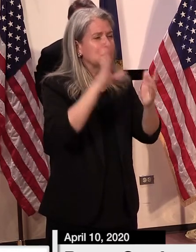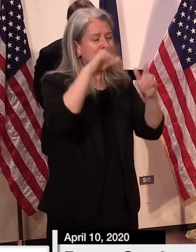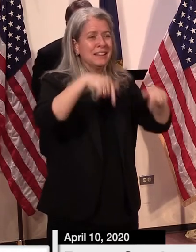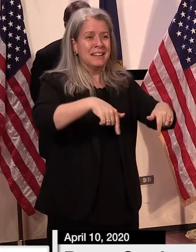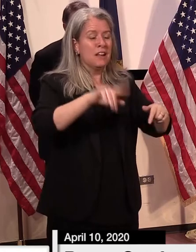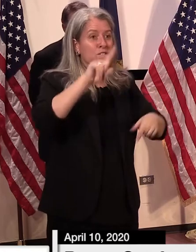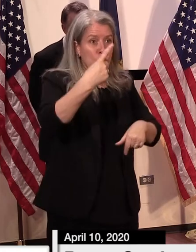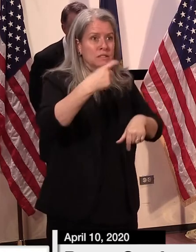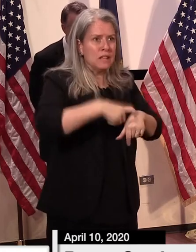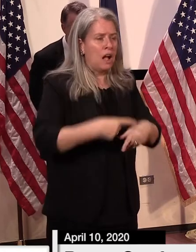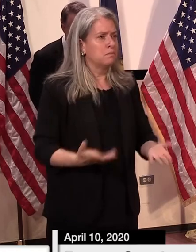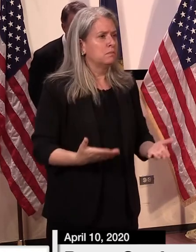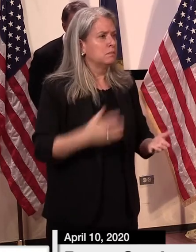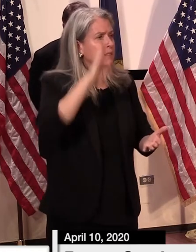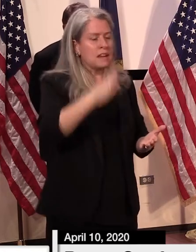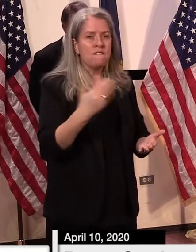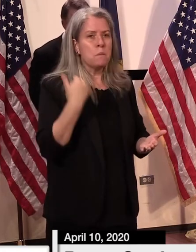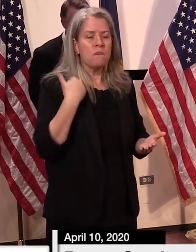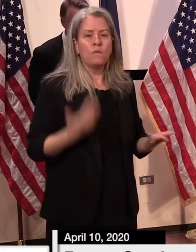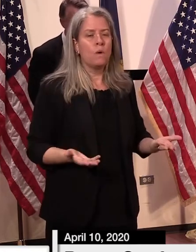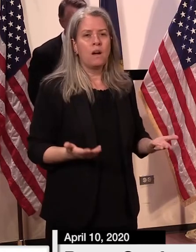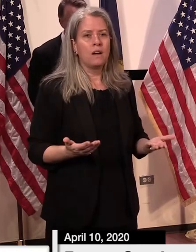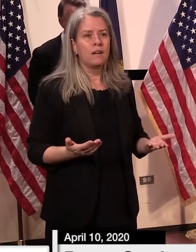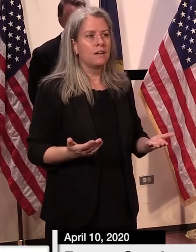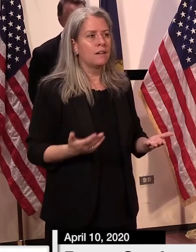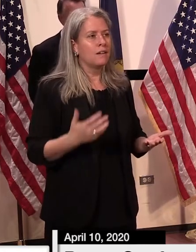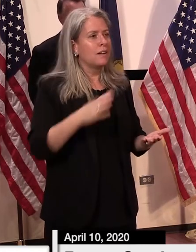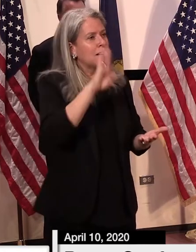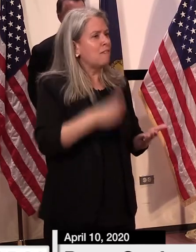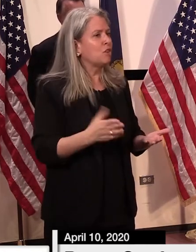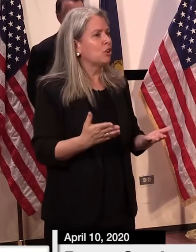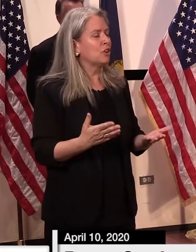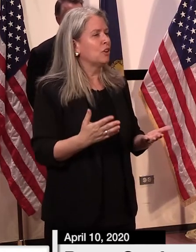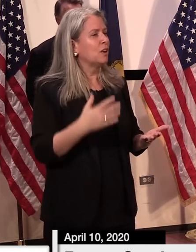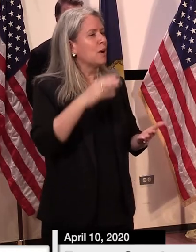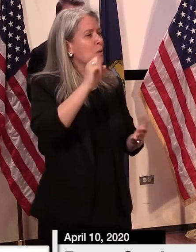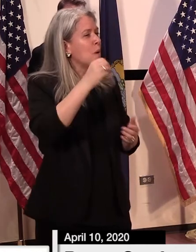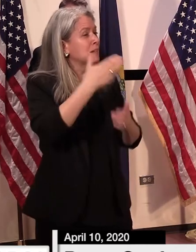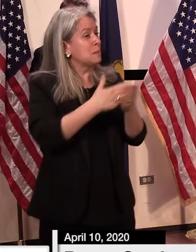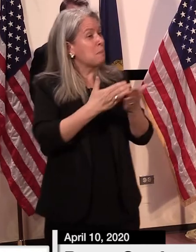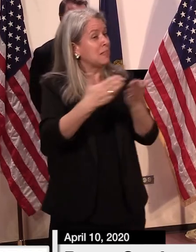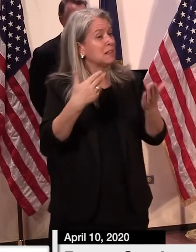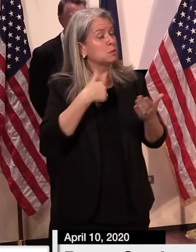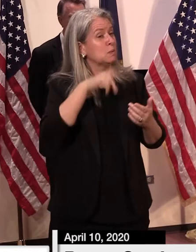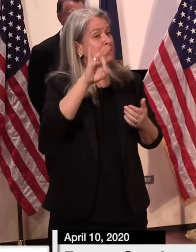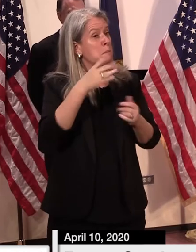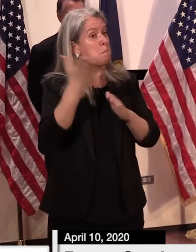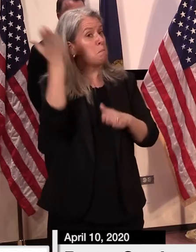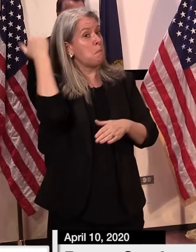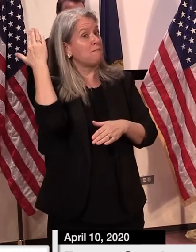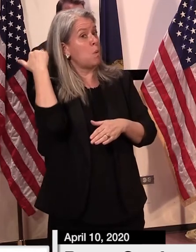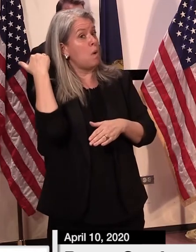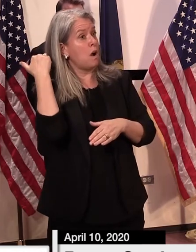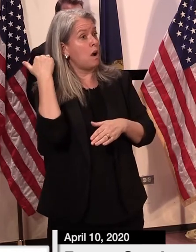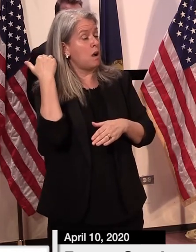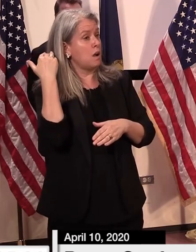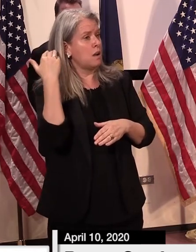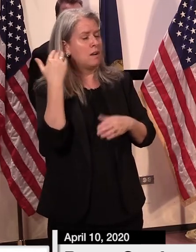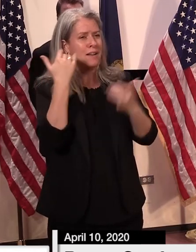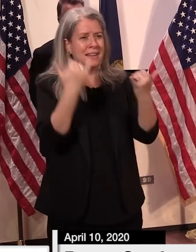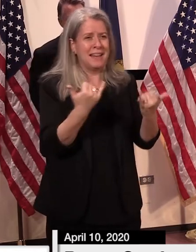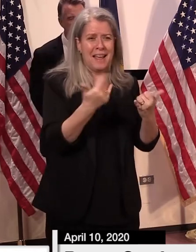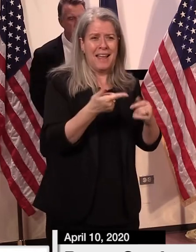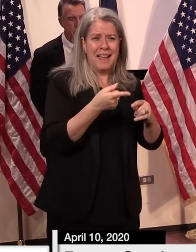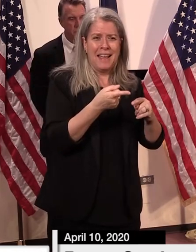unprecedented times and certain things that we did during pre-covid times we can't do